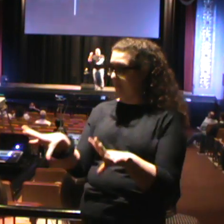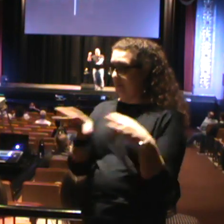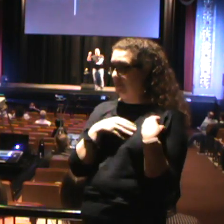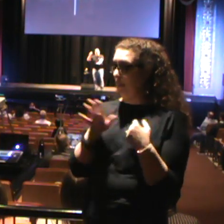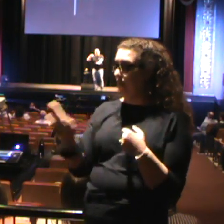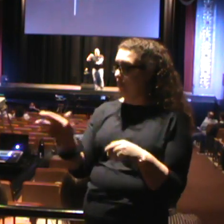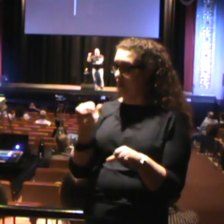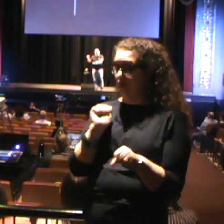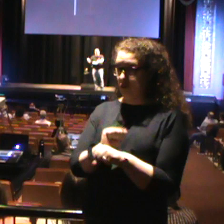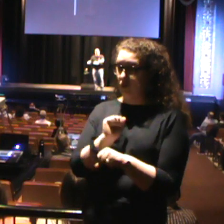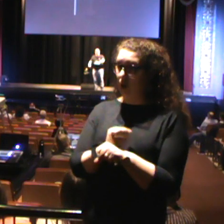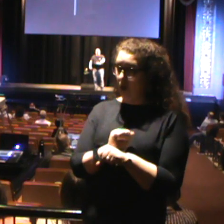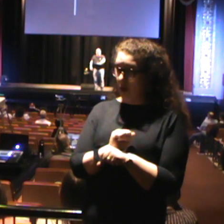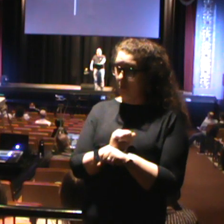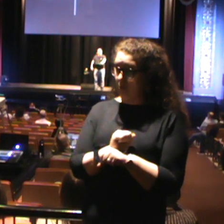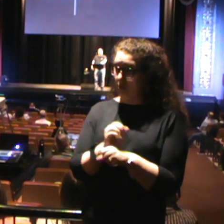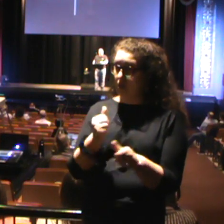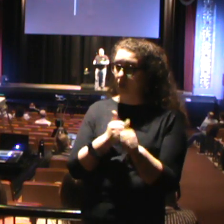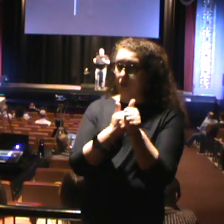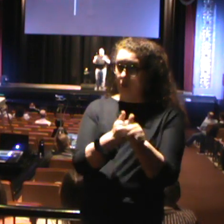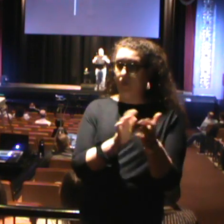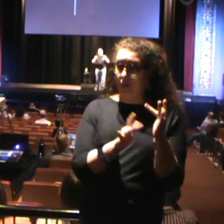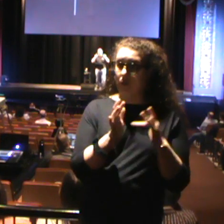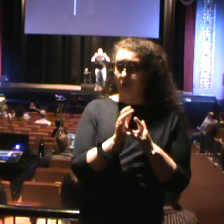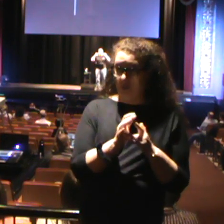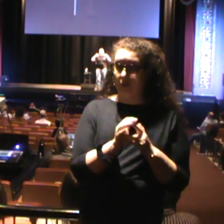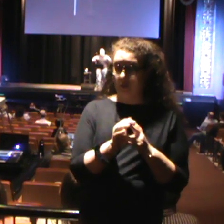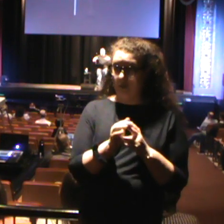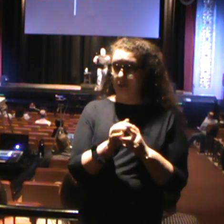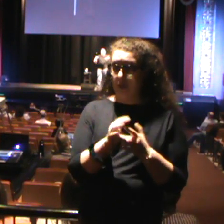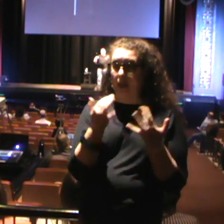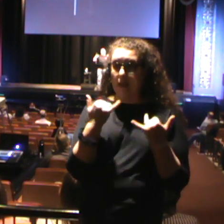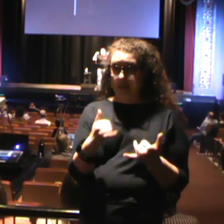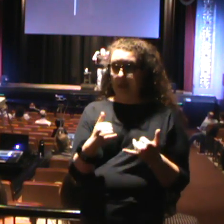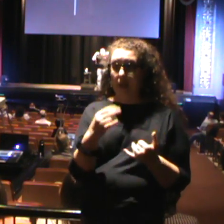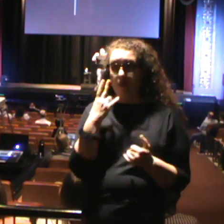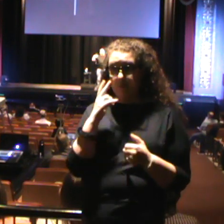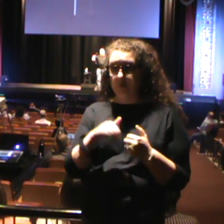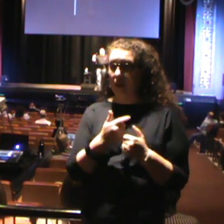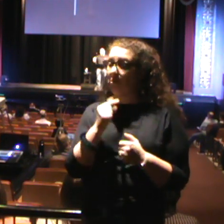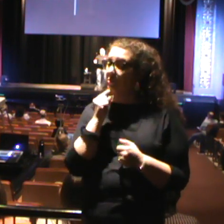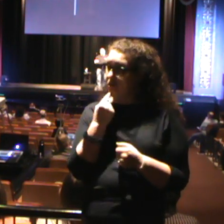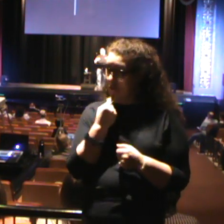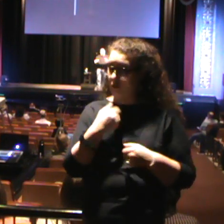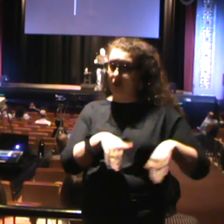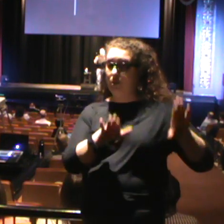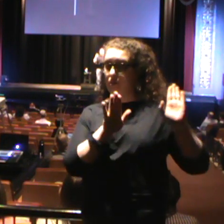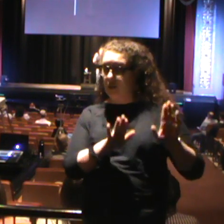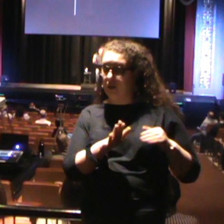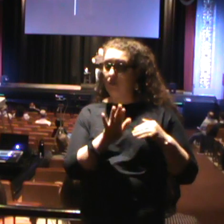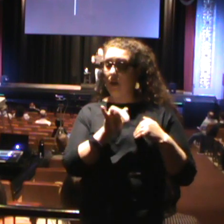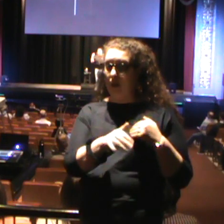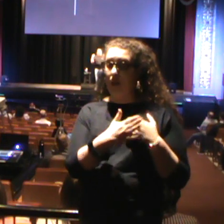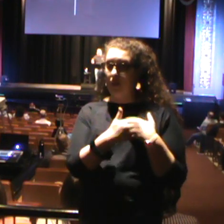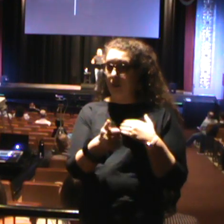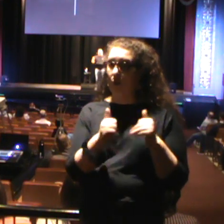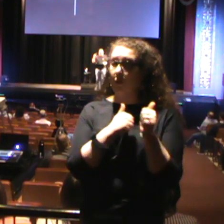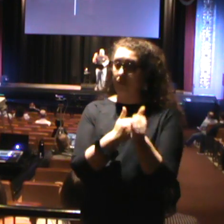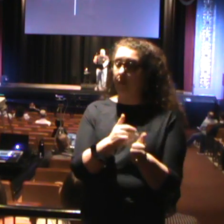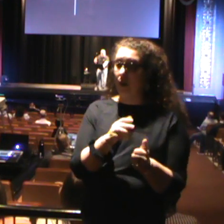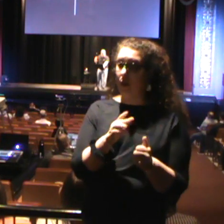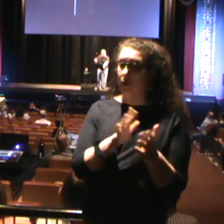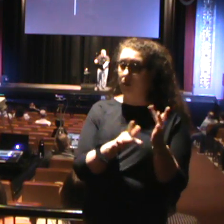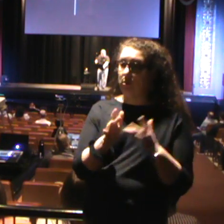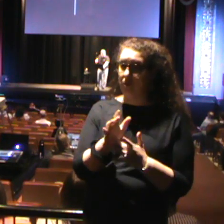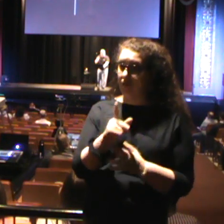But when we get to these verses, we see just how serious and how sacrificial the call to follow Jesus